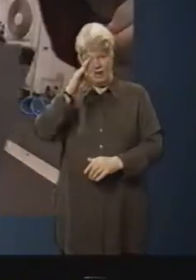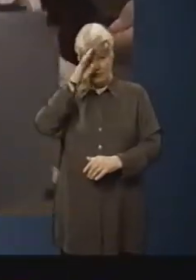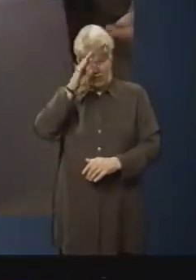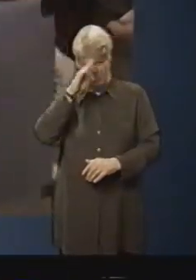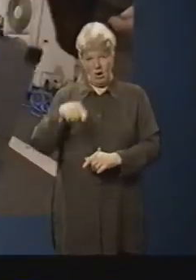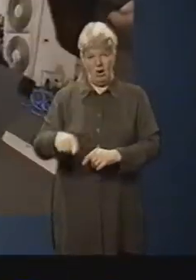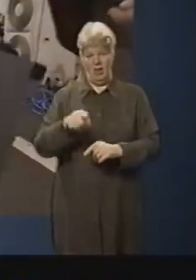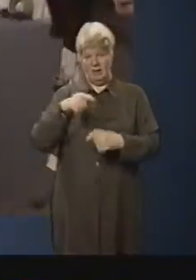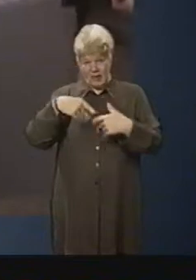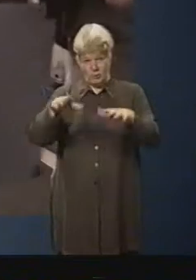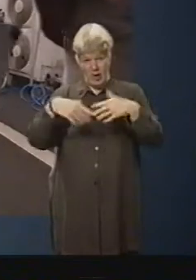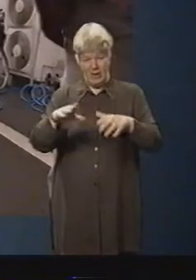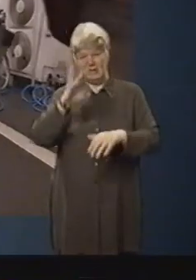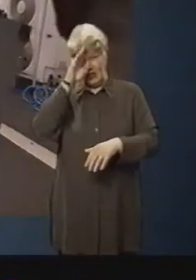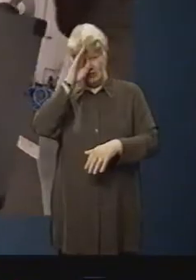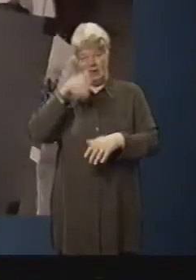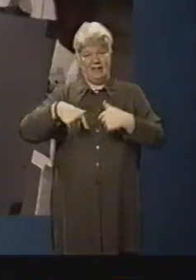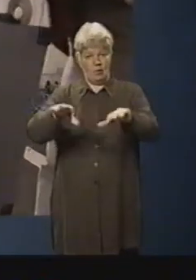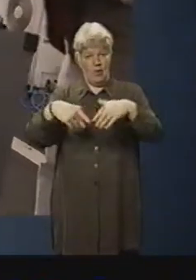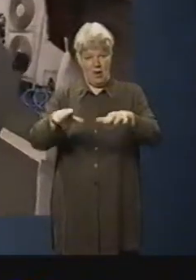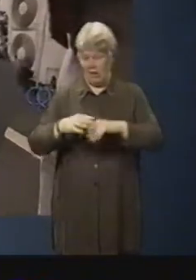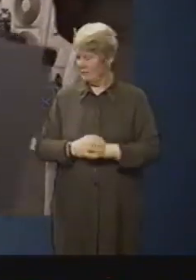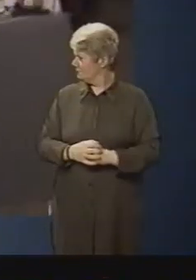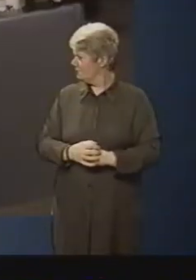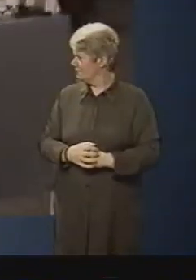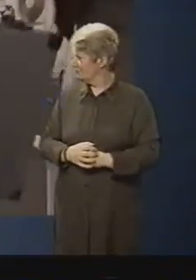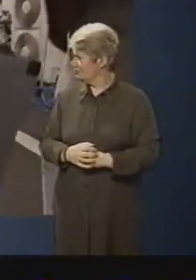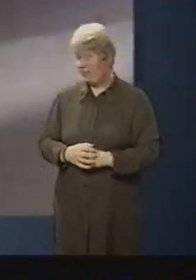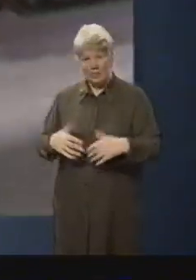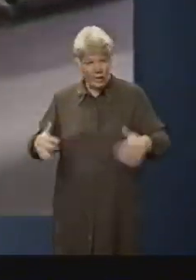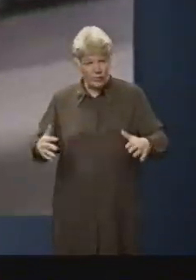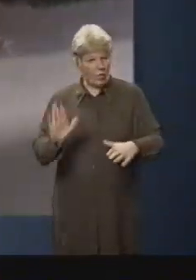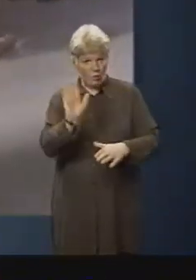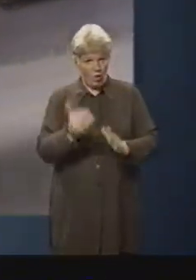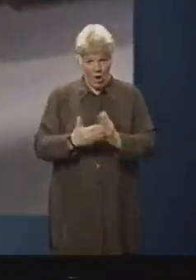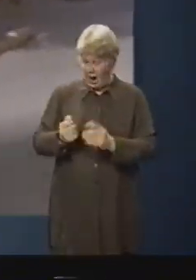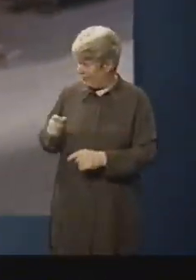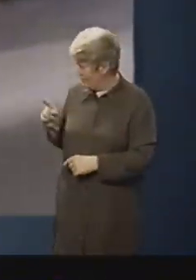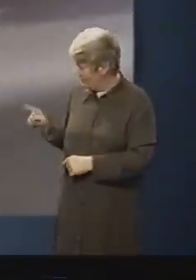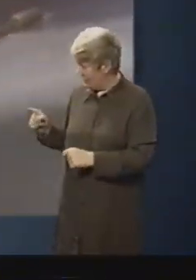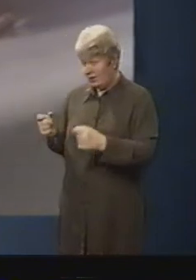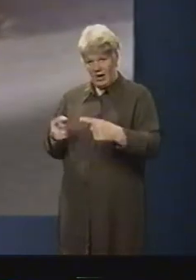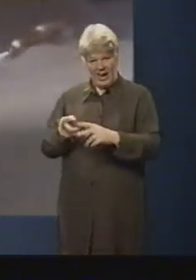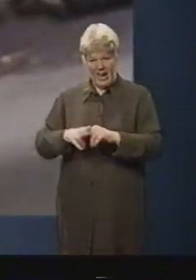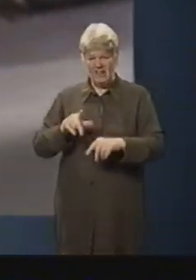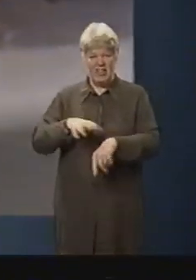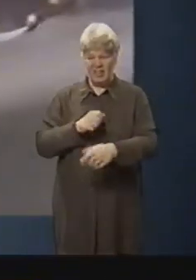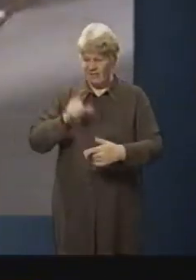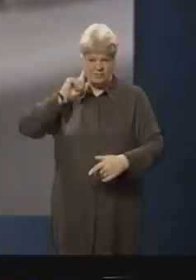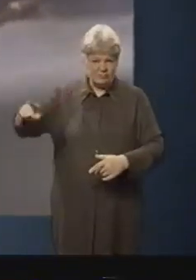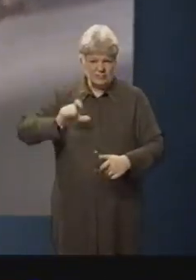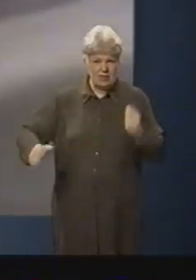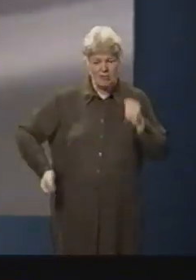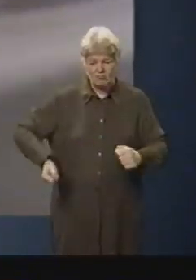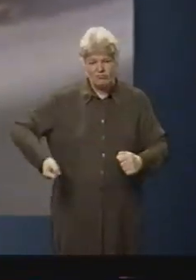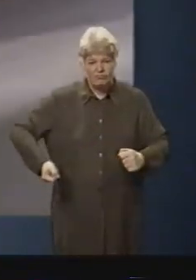low. Data check, data check, ticker low. And that's not all. If a thief remains undeterred and continues to make off